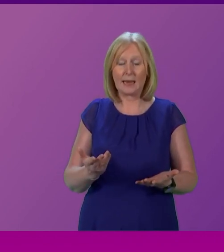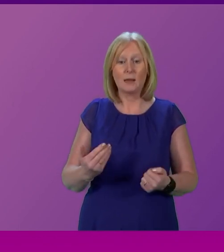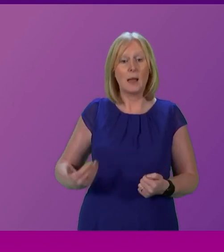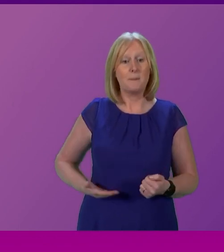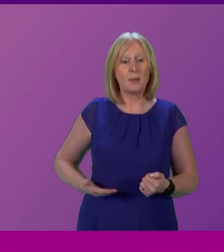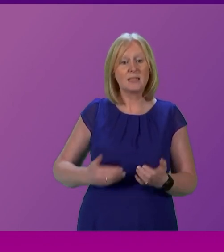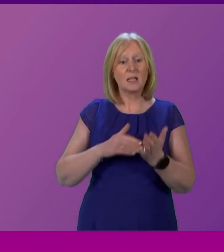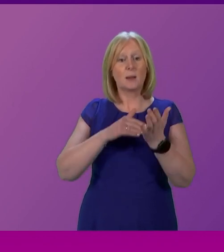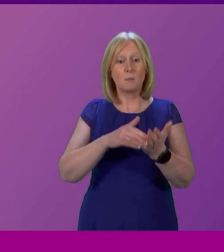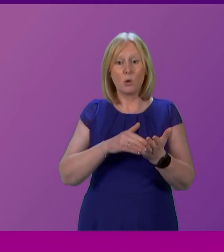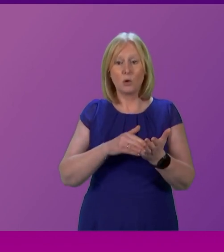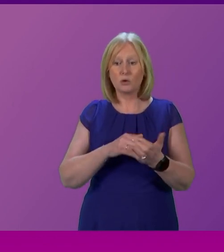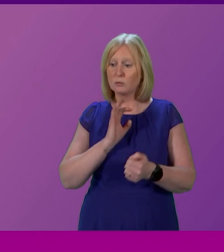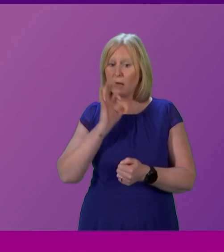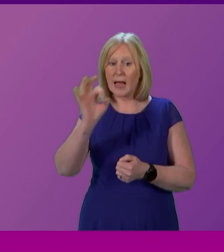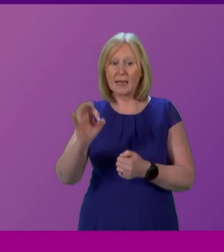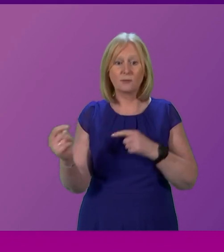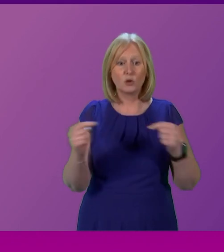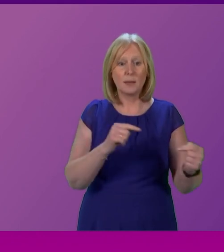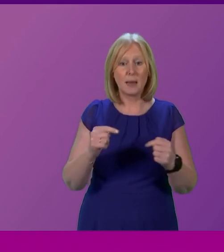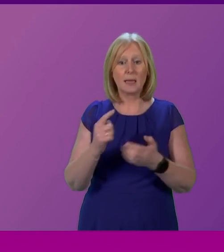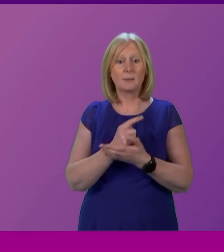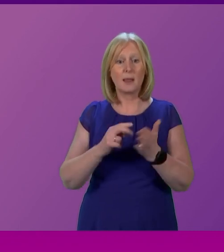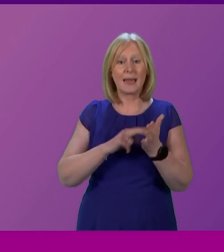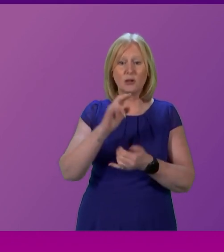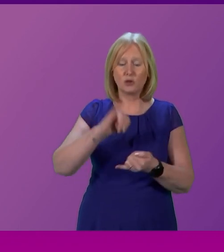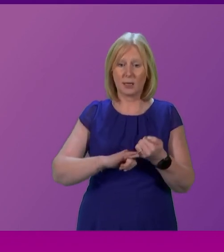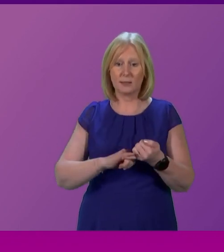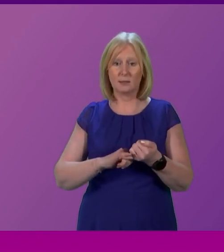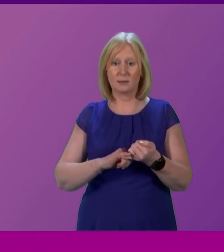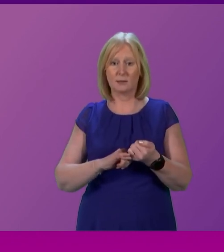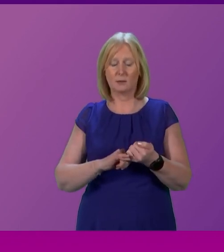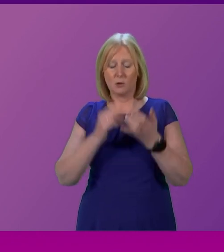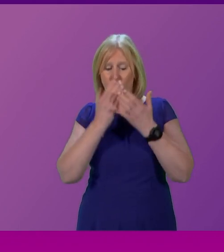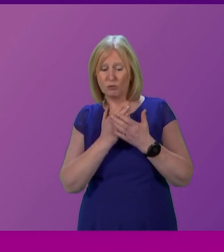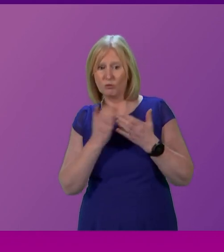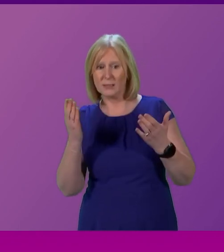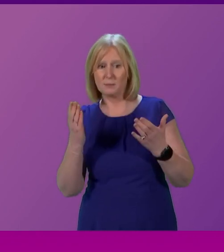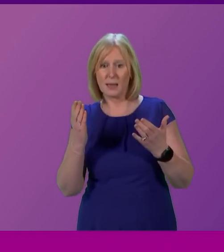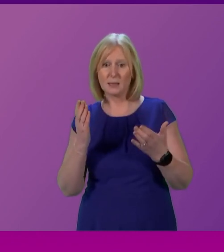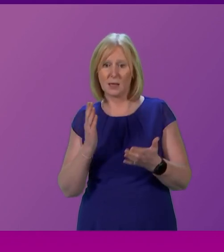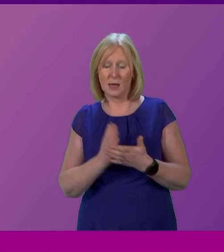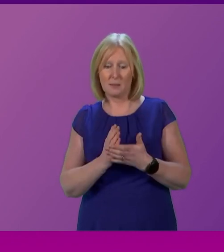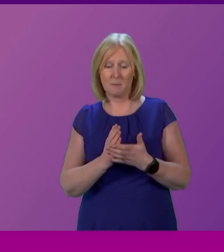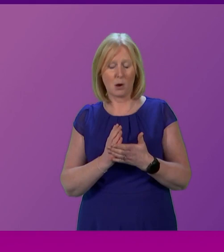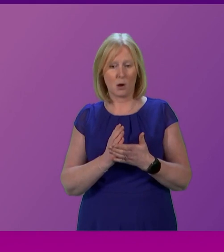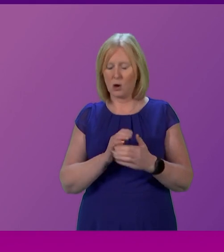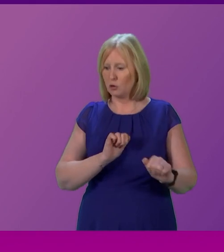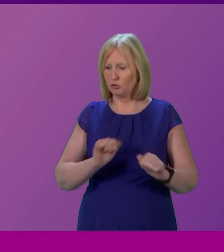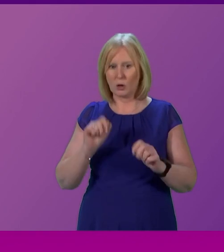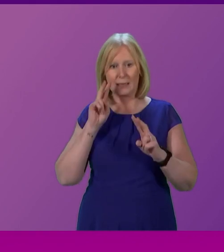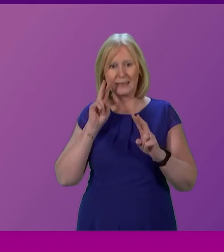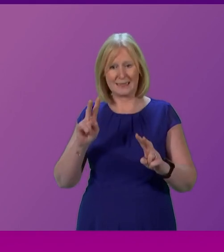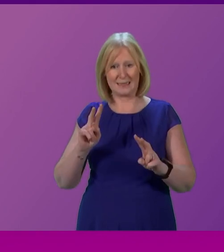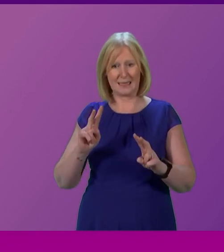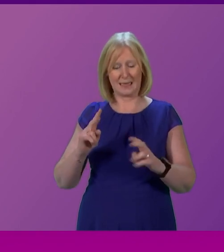requesting debates on the NHS. With the greatest respect I struggle to see this parliament deal with